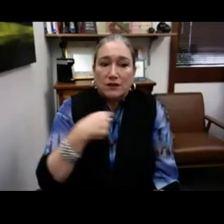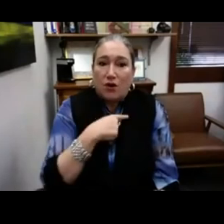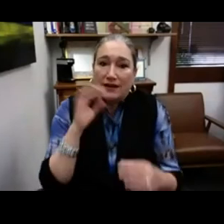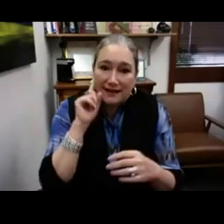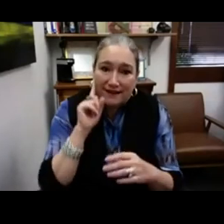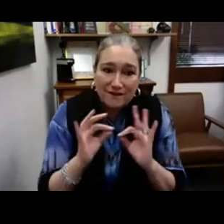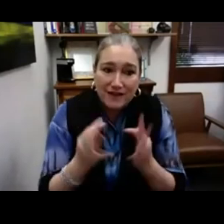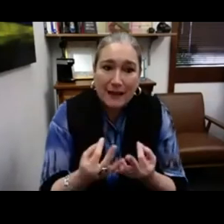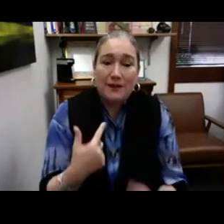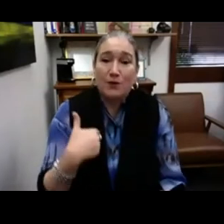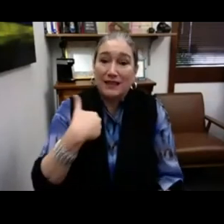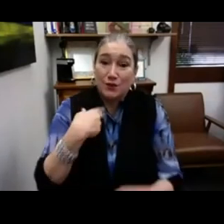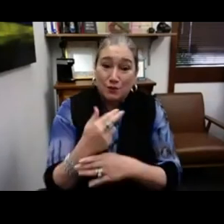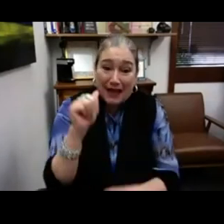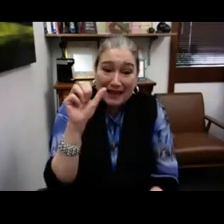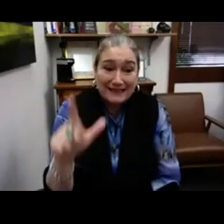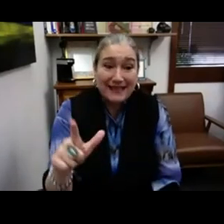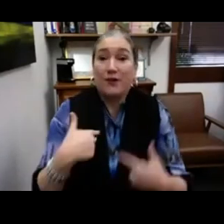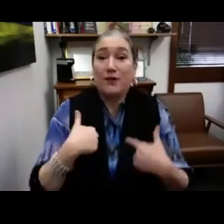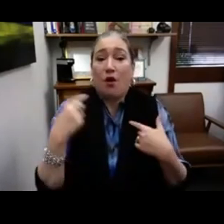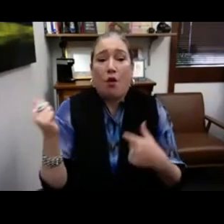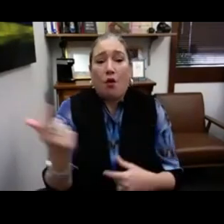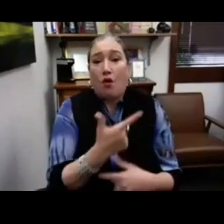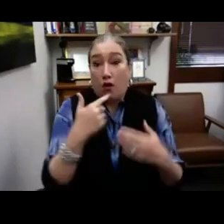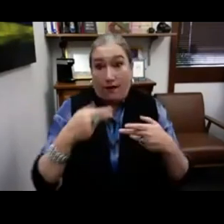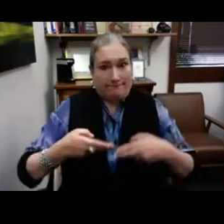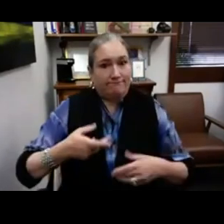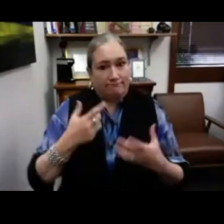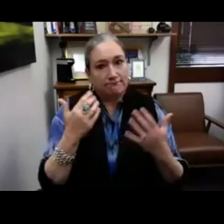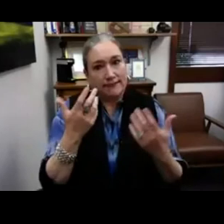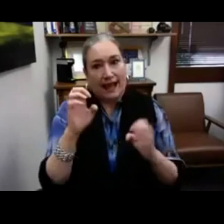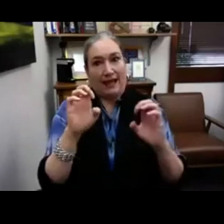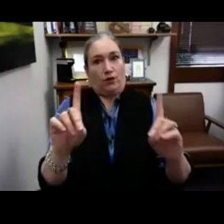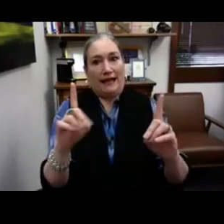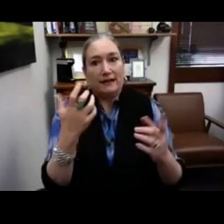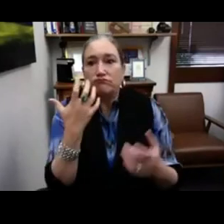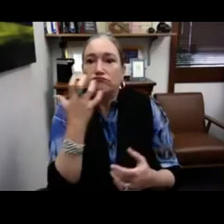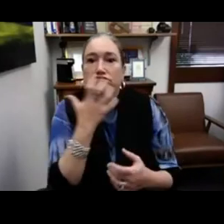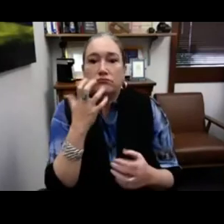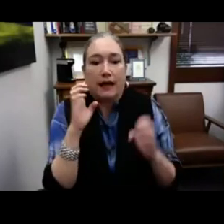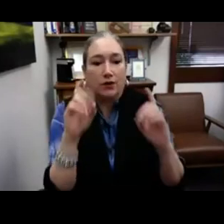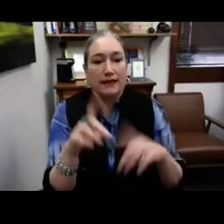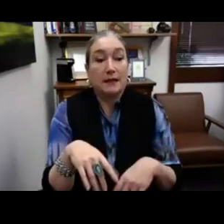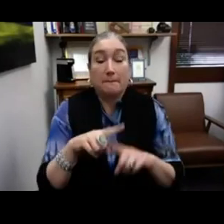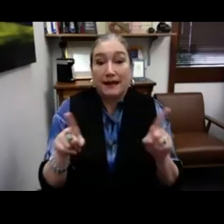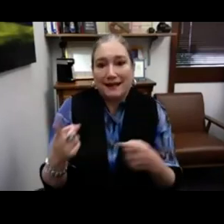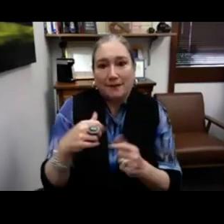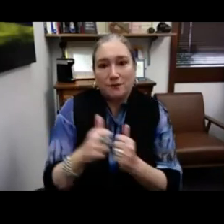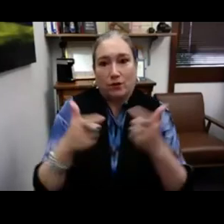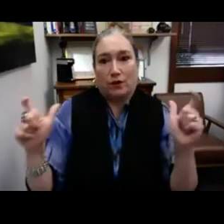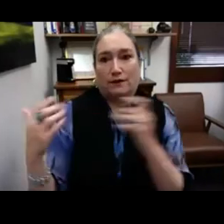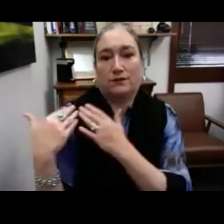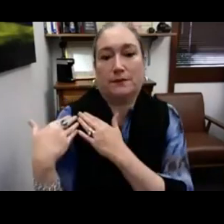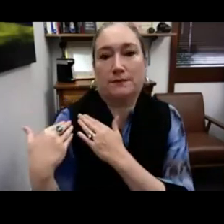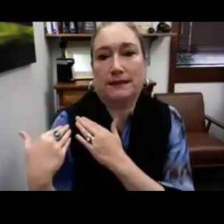And so we call it a war zone because we're a deaf family and we do use ASL and